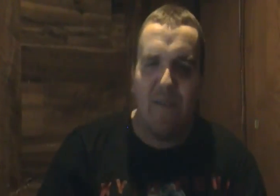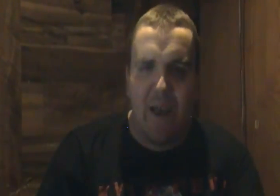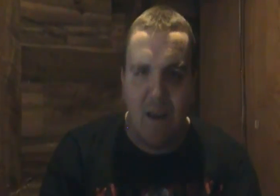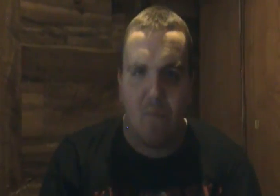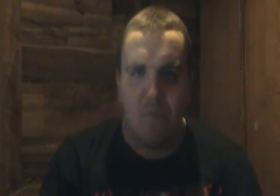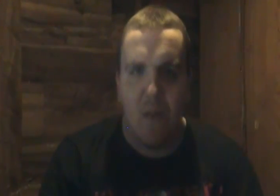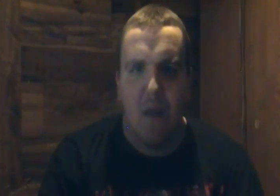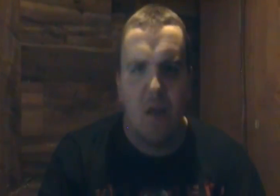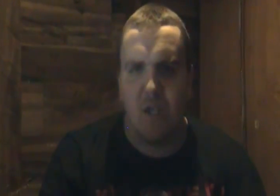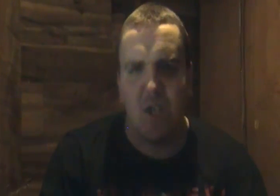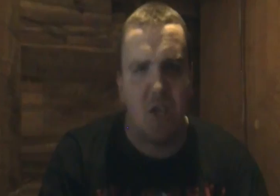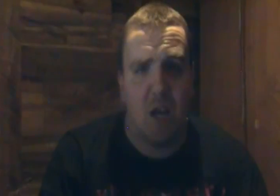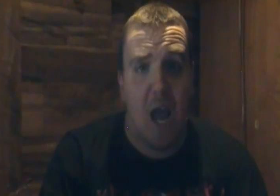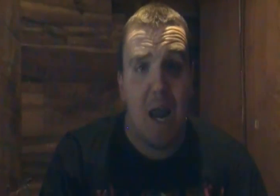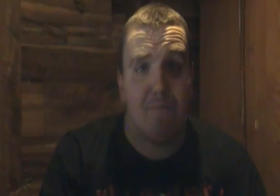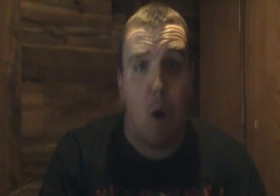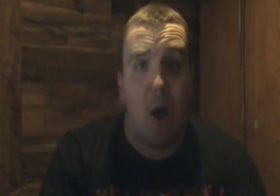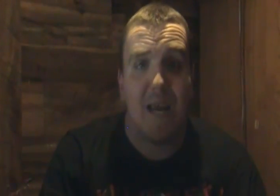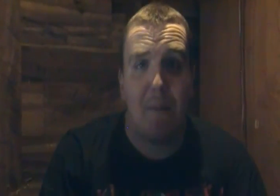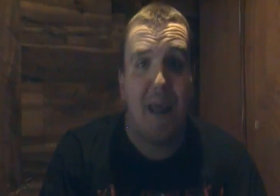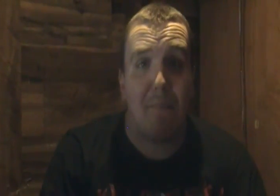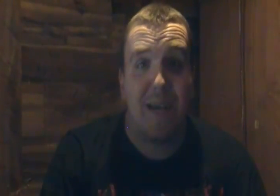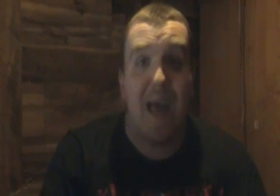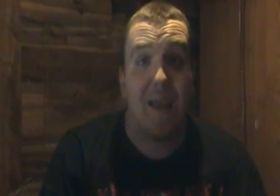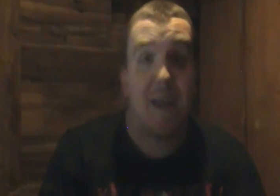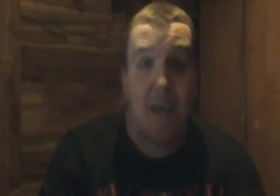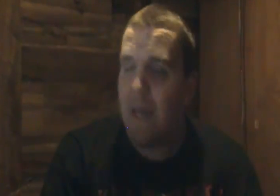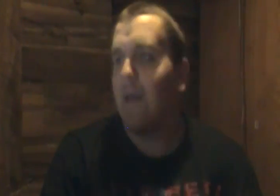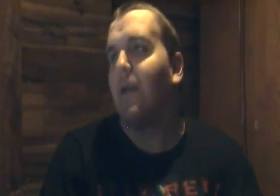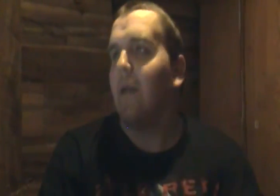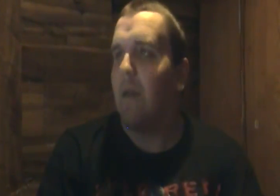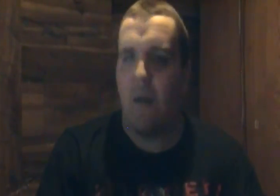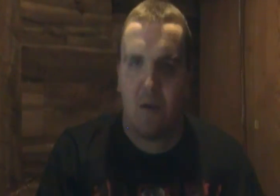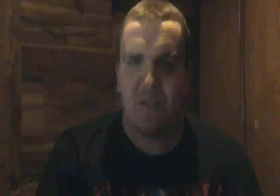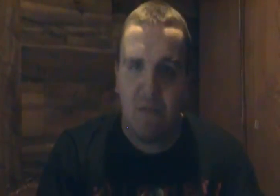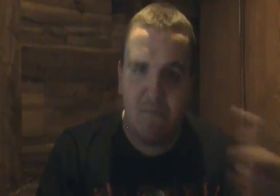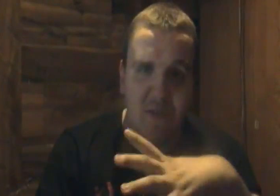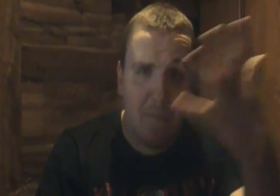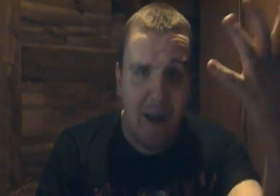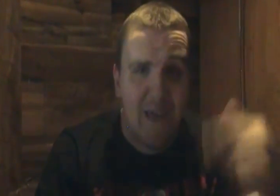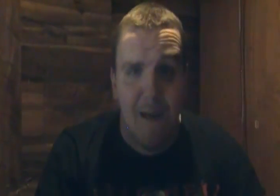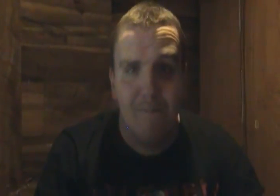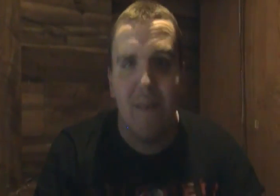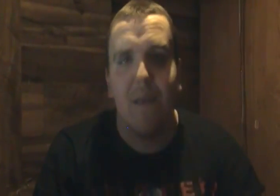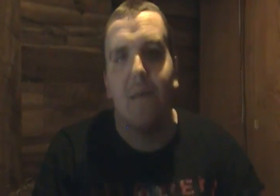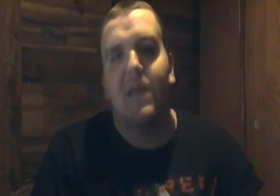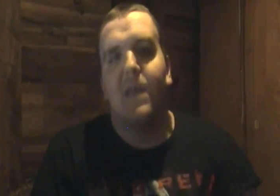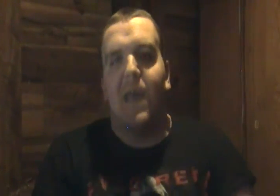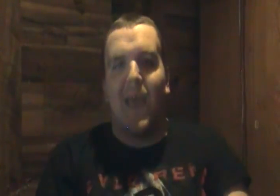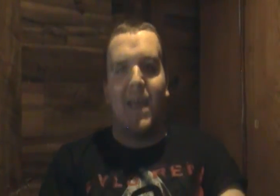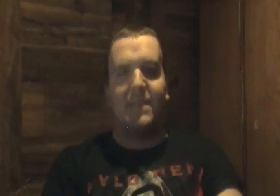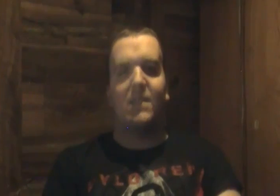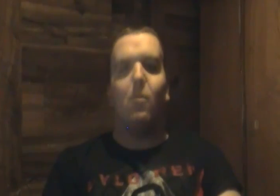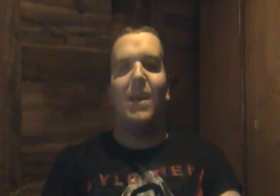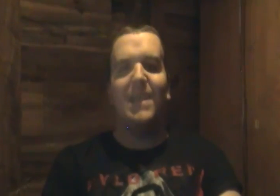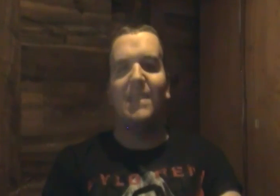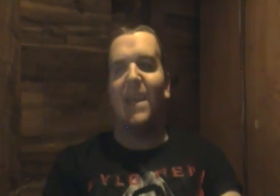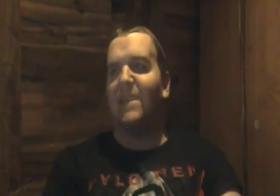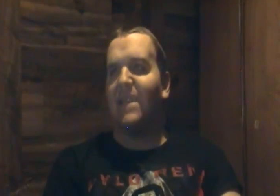he's like this isn't a game boy give me that medallion or something like that and so what he says